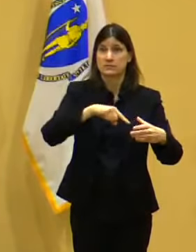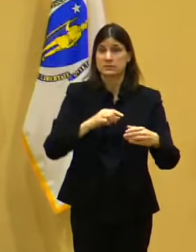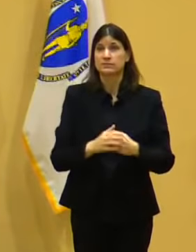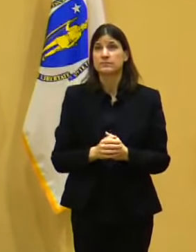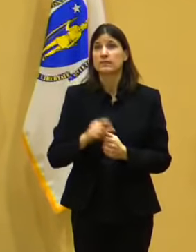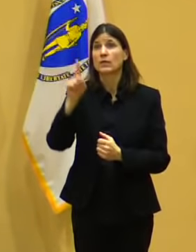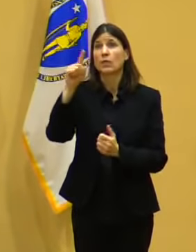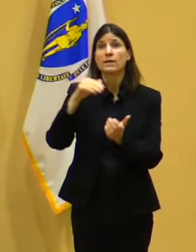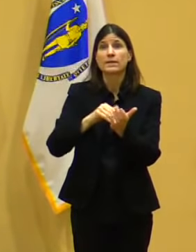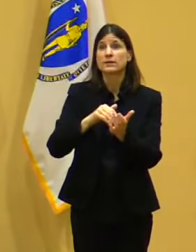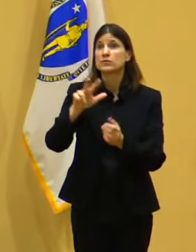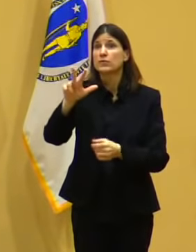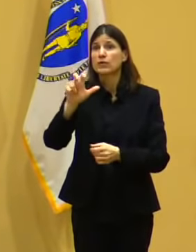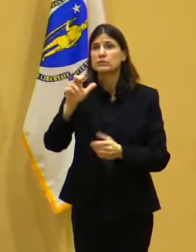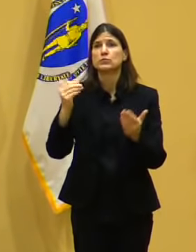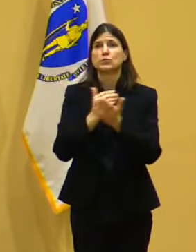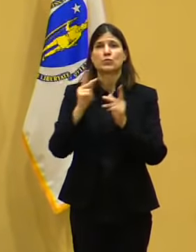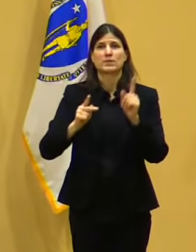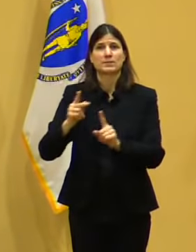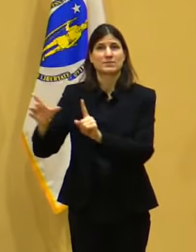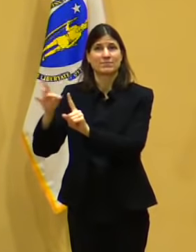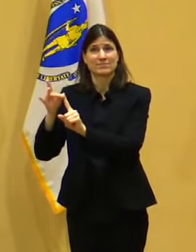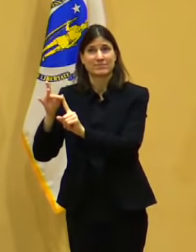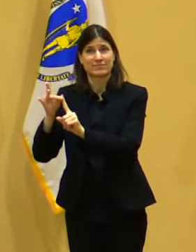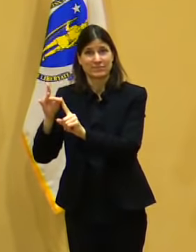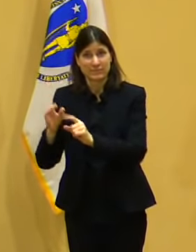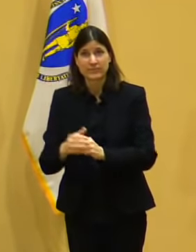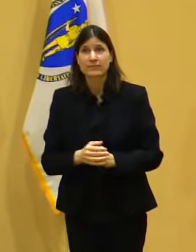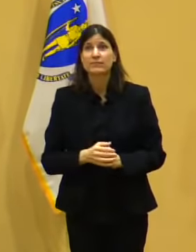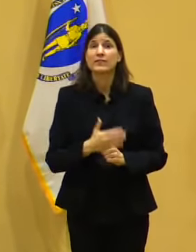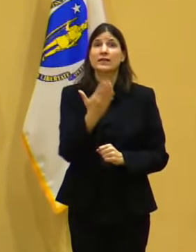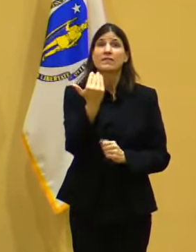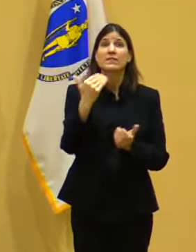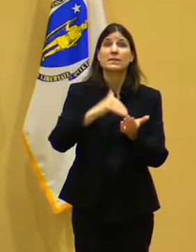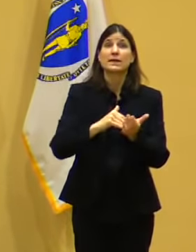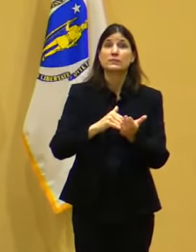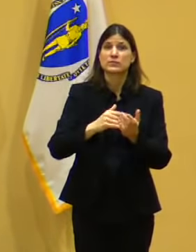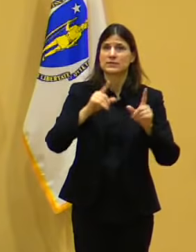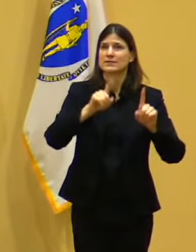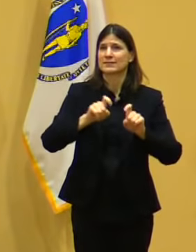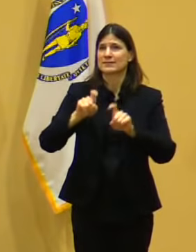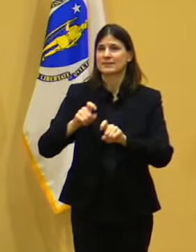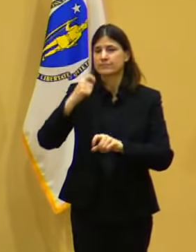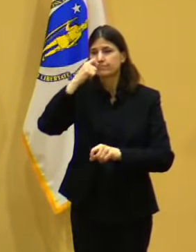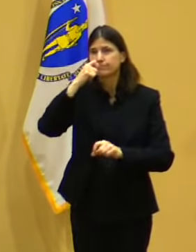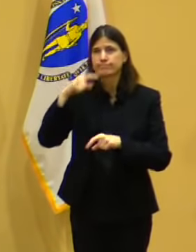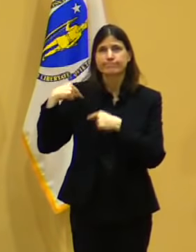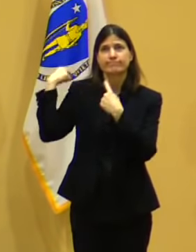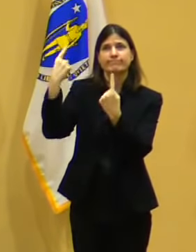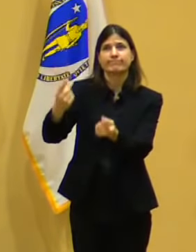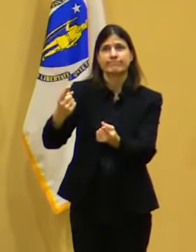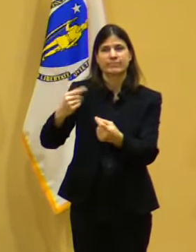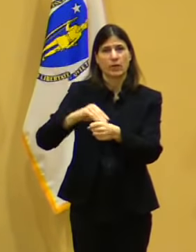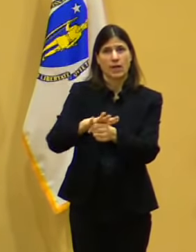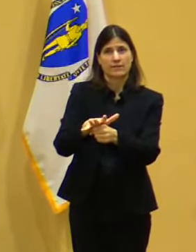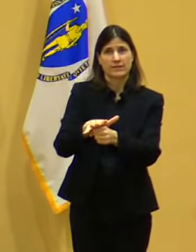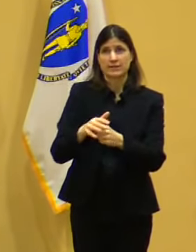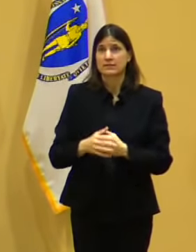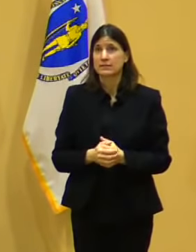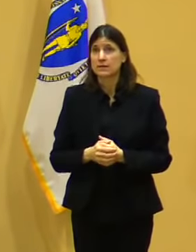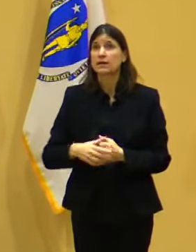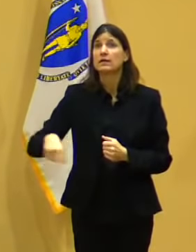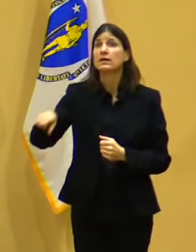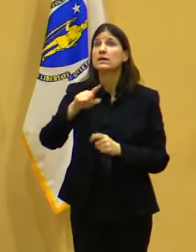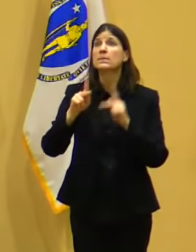of 52,112 tests. The seven-day average of reported cases is down 61% since it peaked on